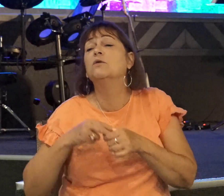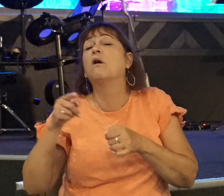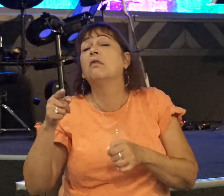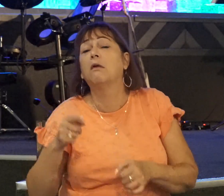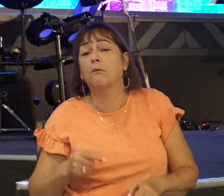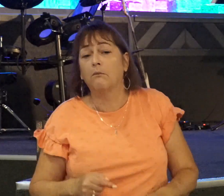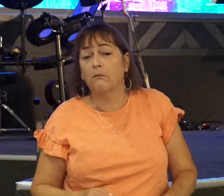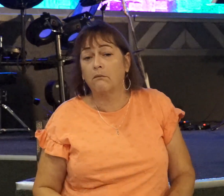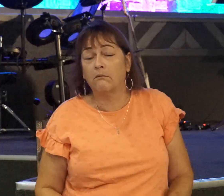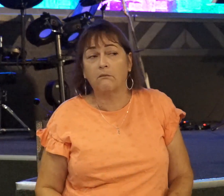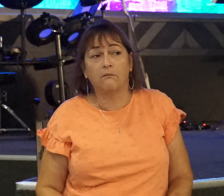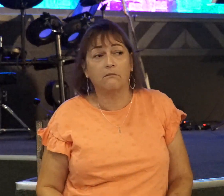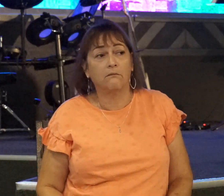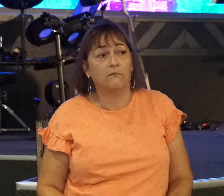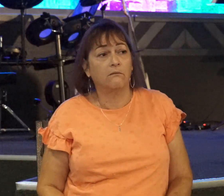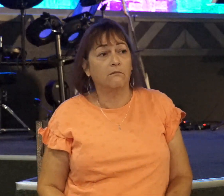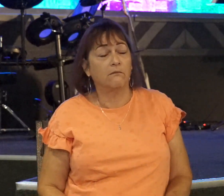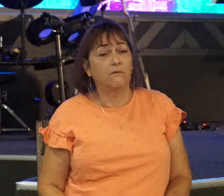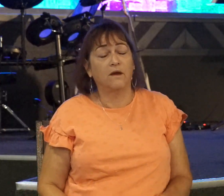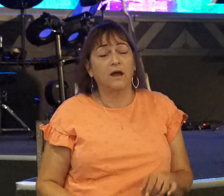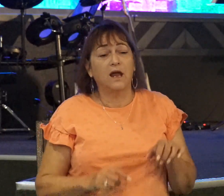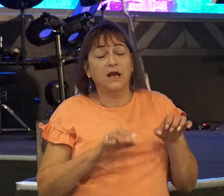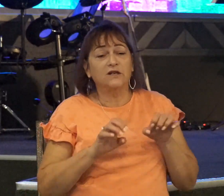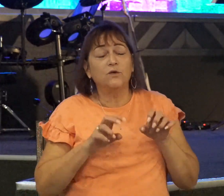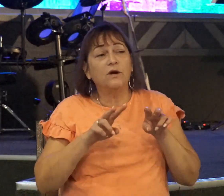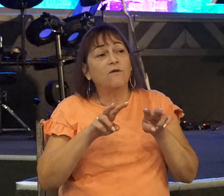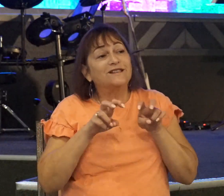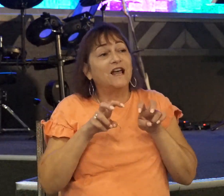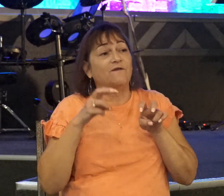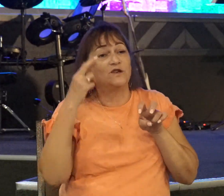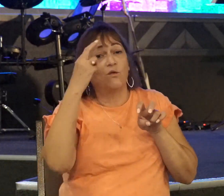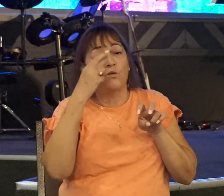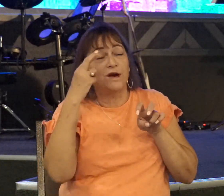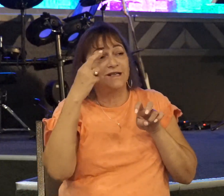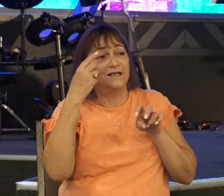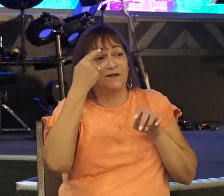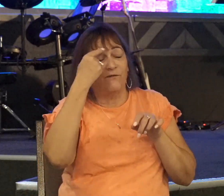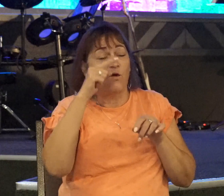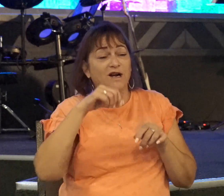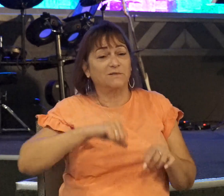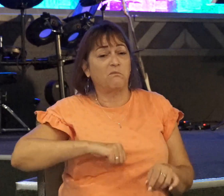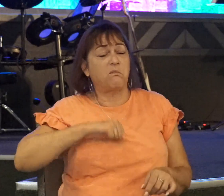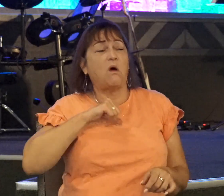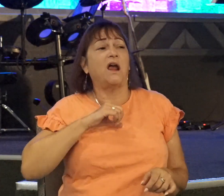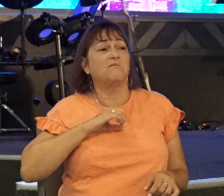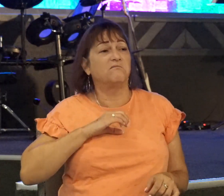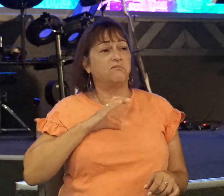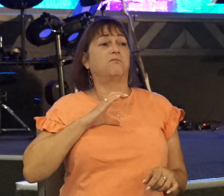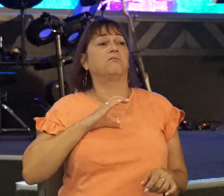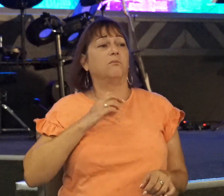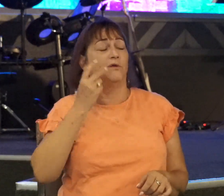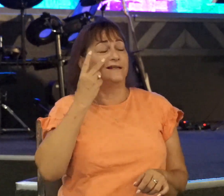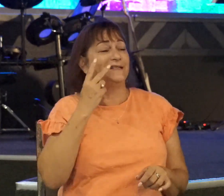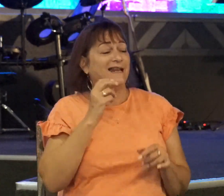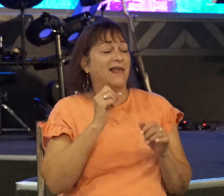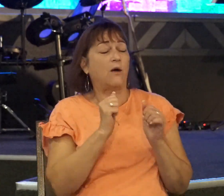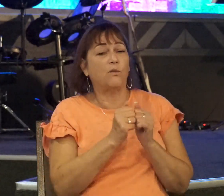And he's doing it for his own selfish reasons. Mainly for his own pride. That's something we're going to see with Saul as we continue through